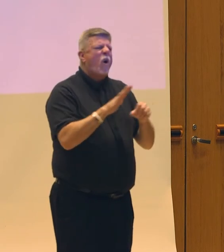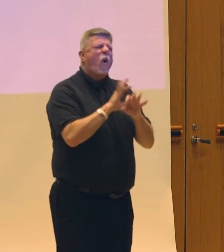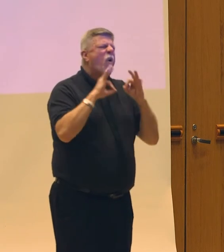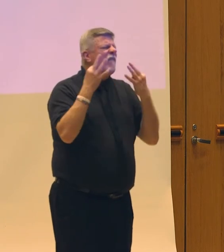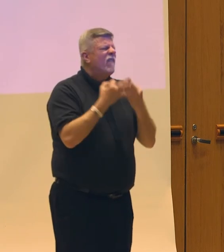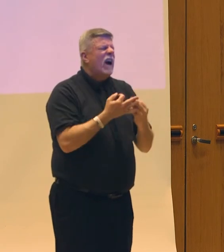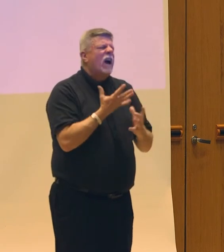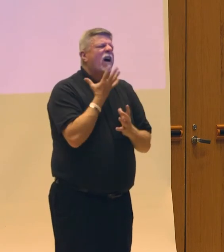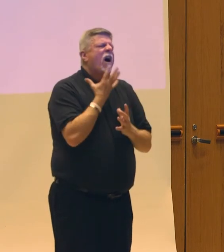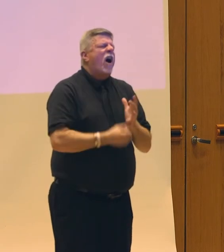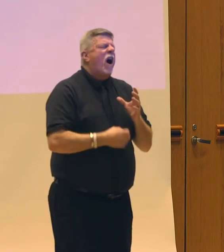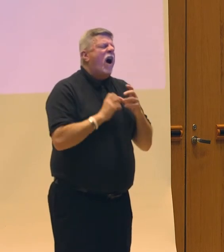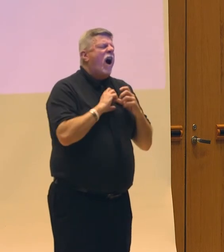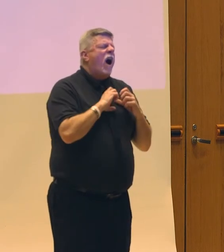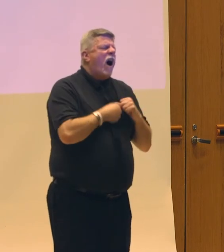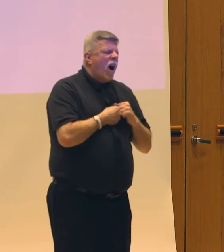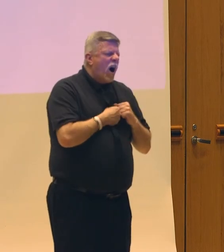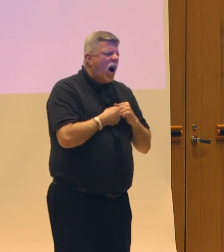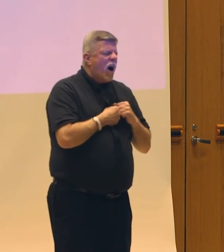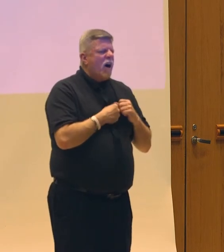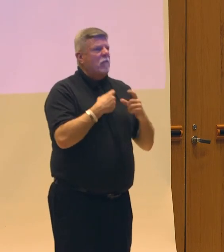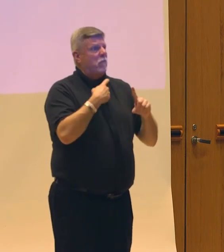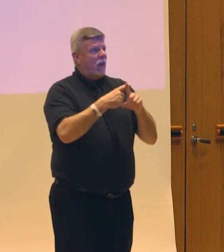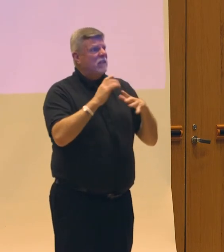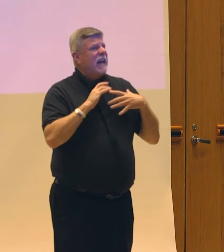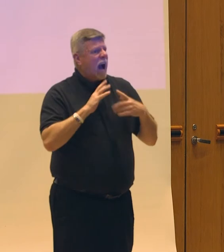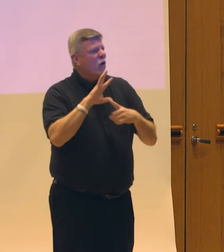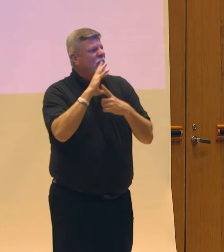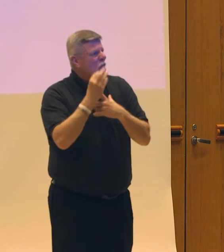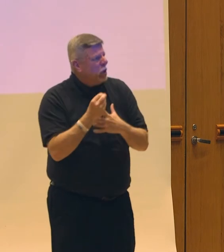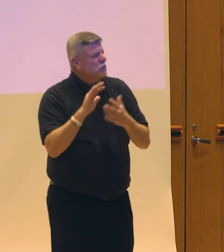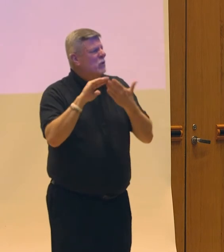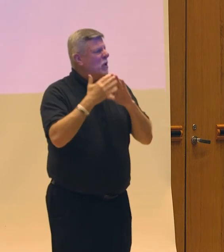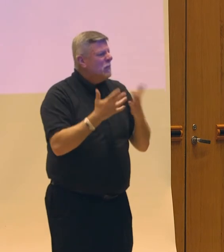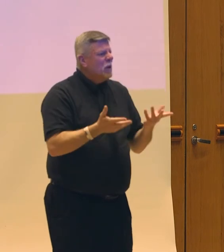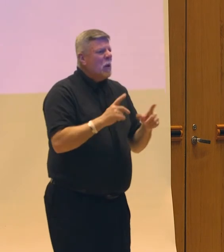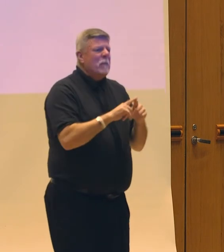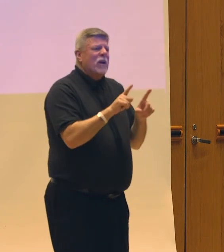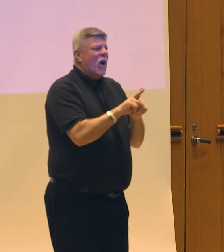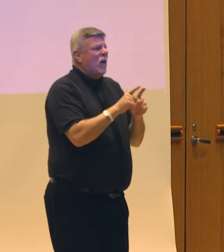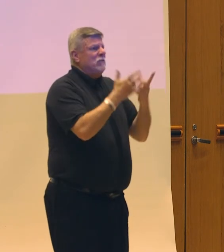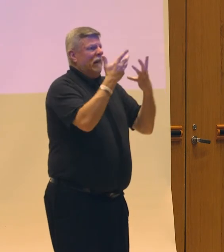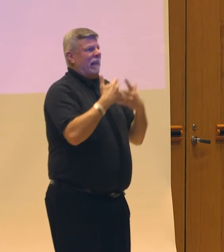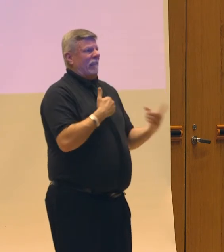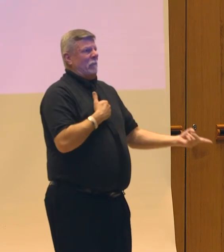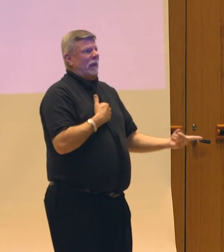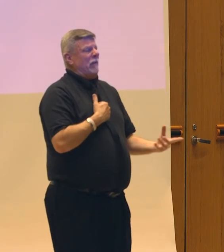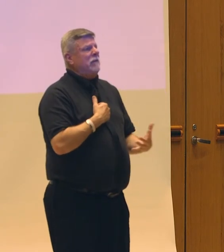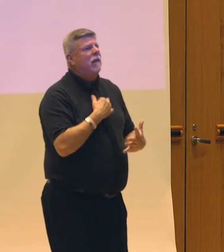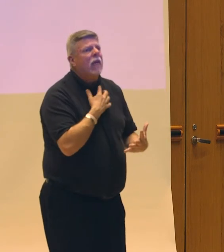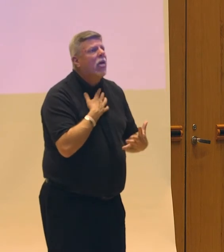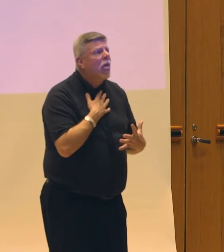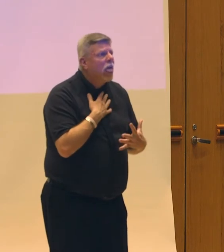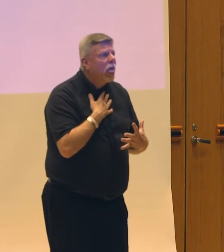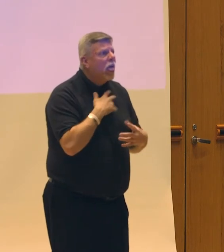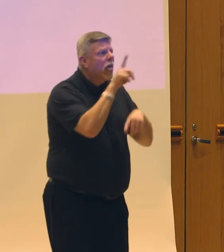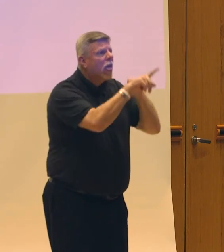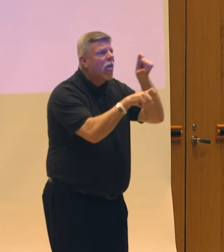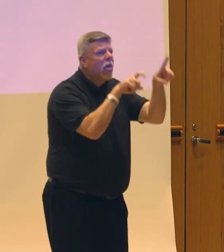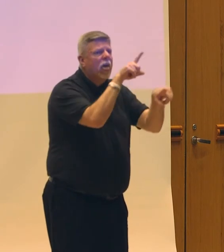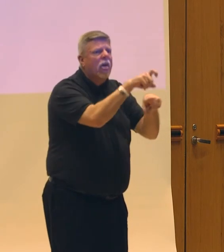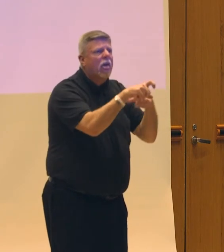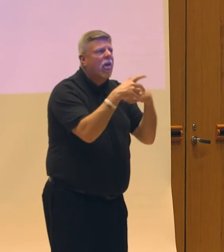loss for an artistic, cultural bearing community. But it also left me with all of these questions as to this strange